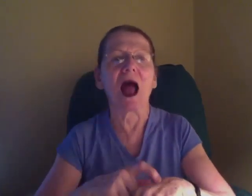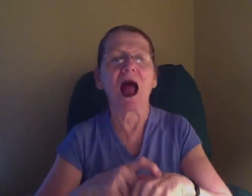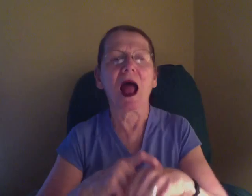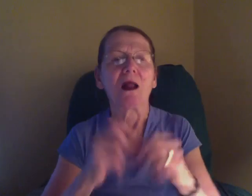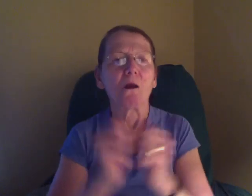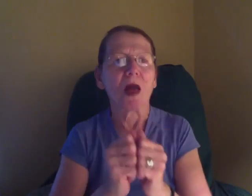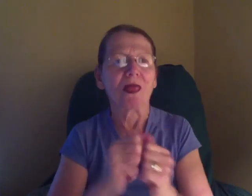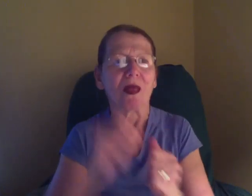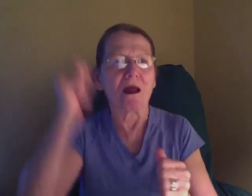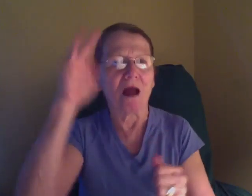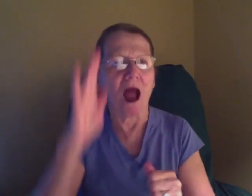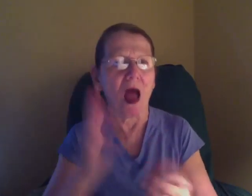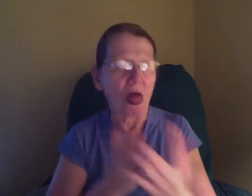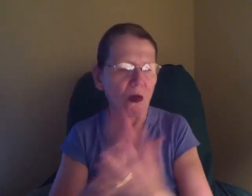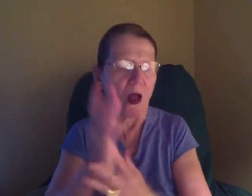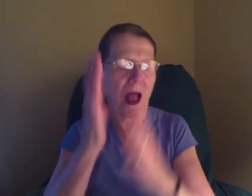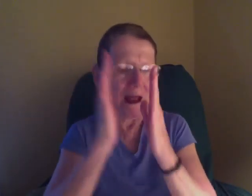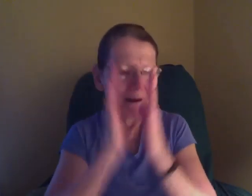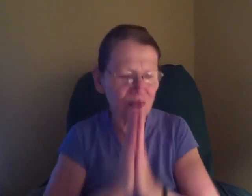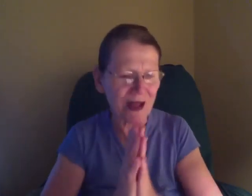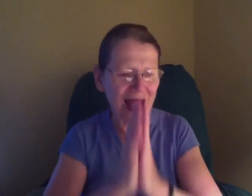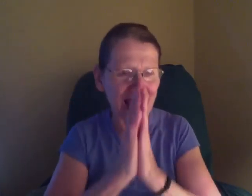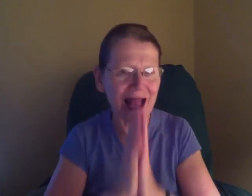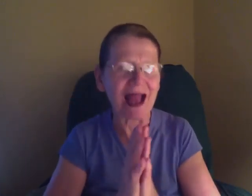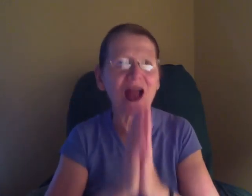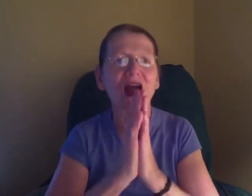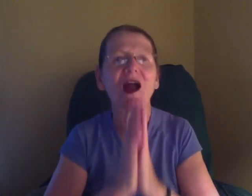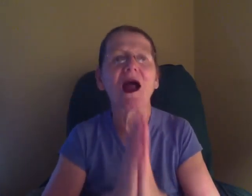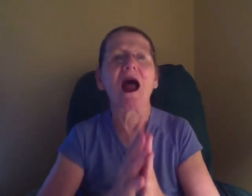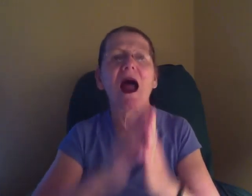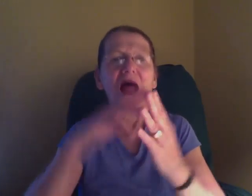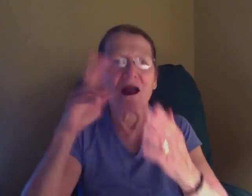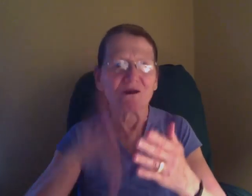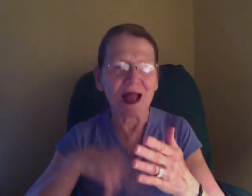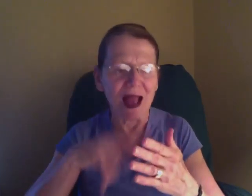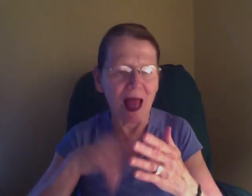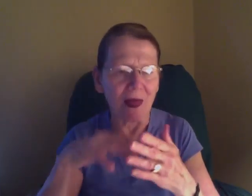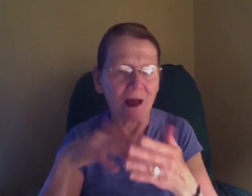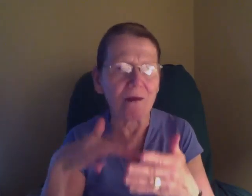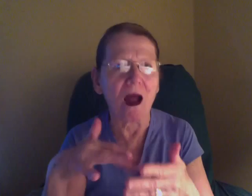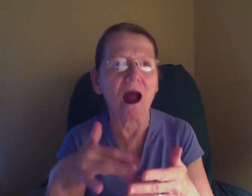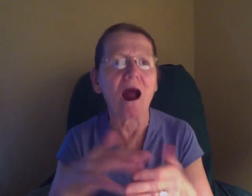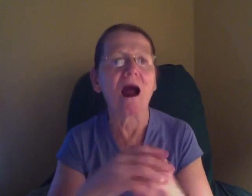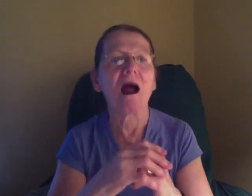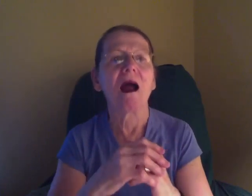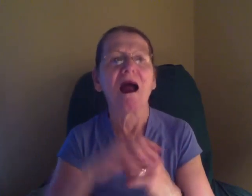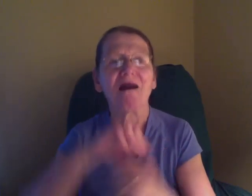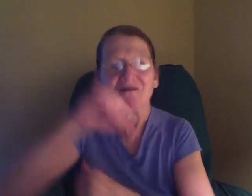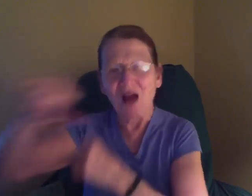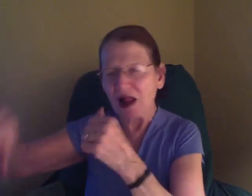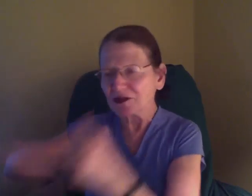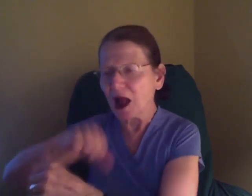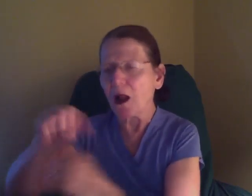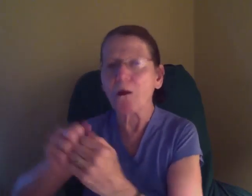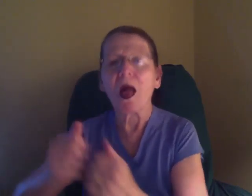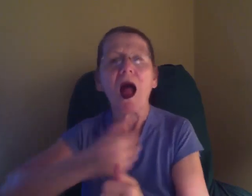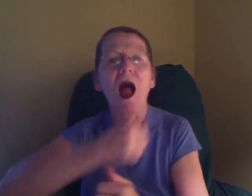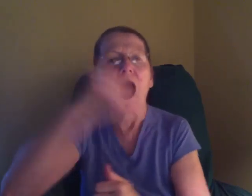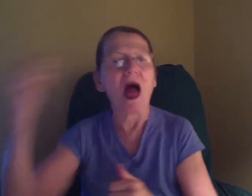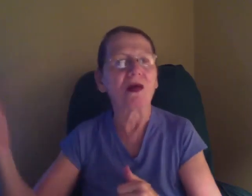mother.